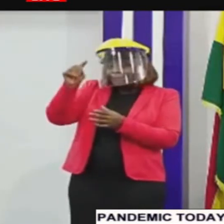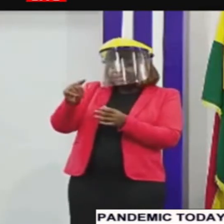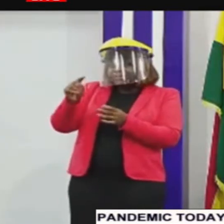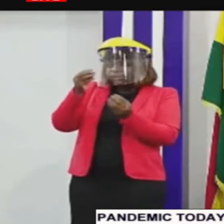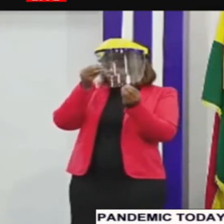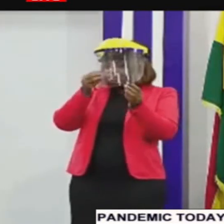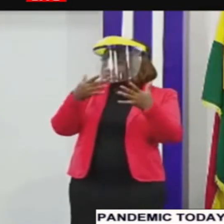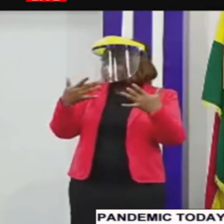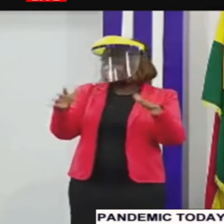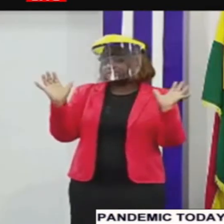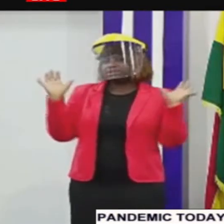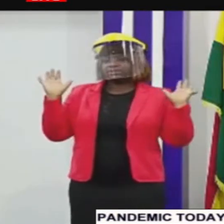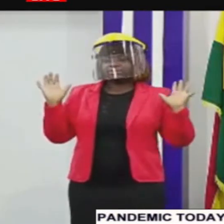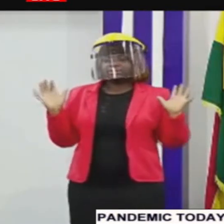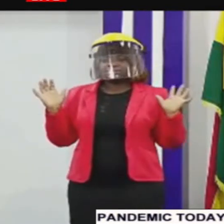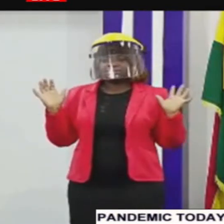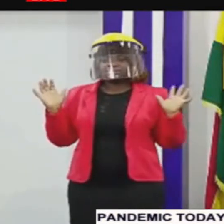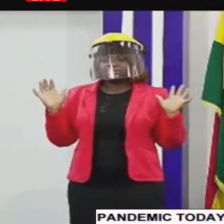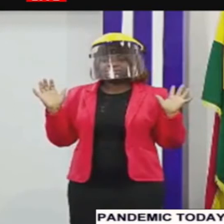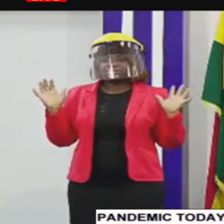we are better saved if we comply